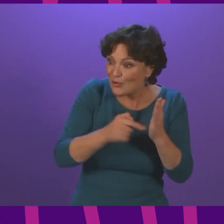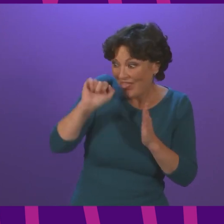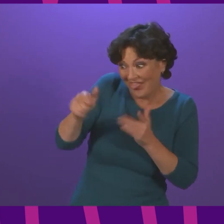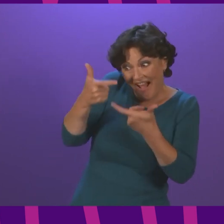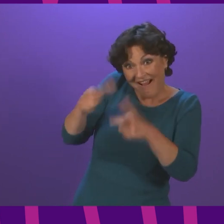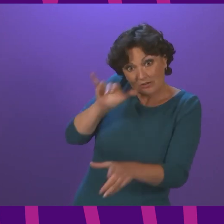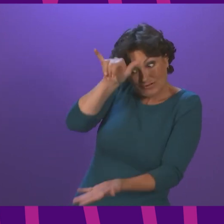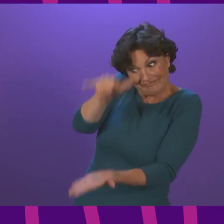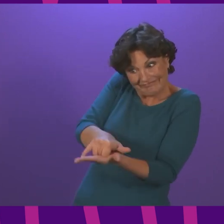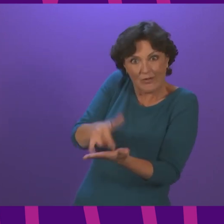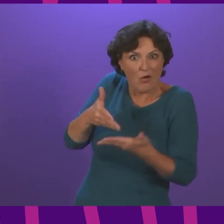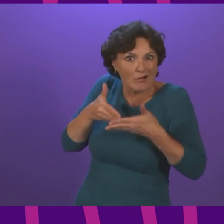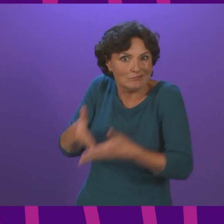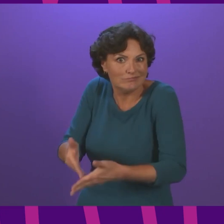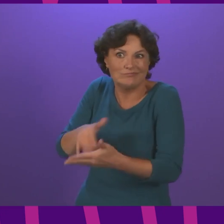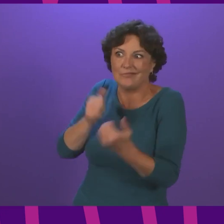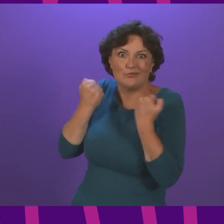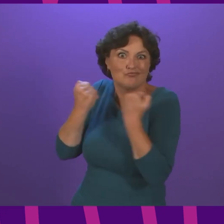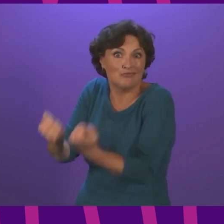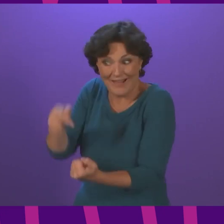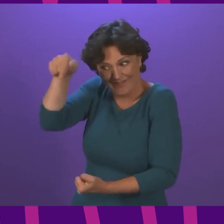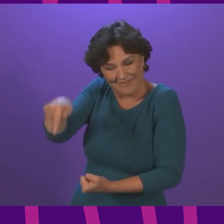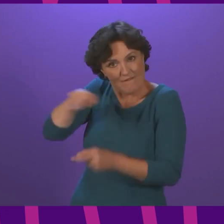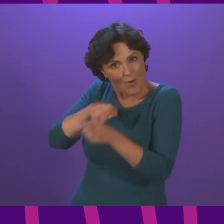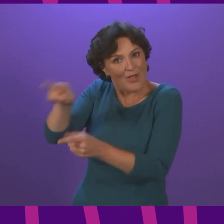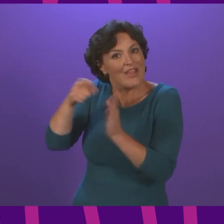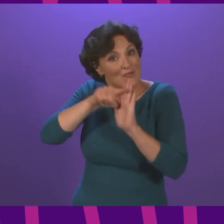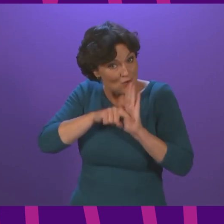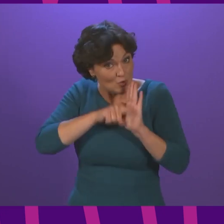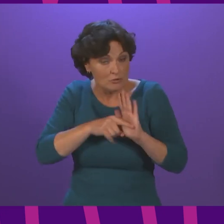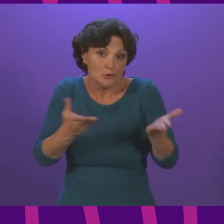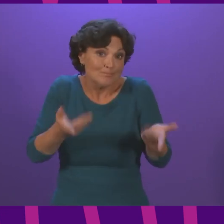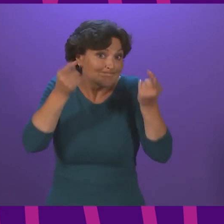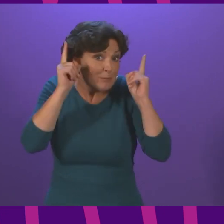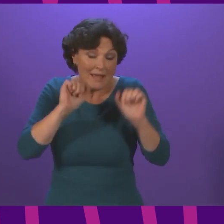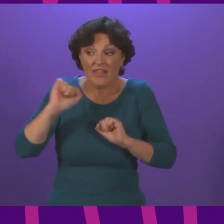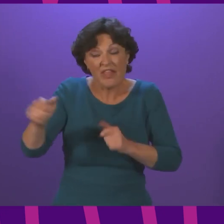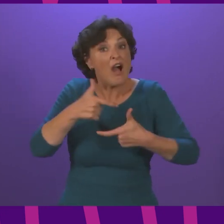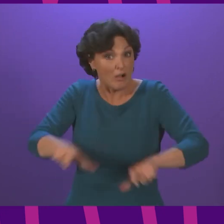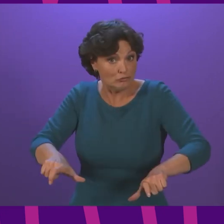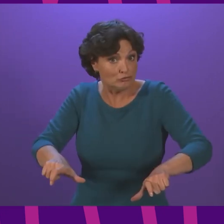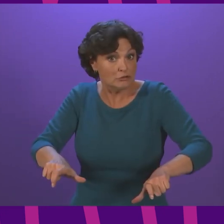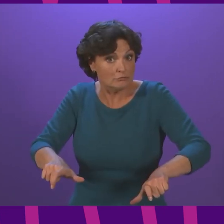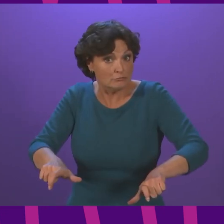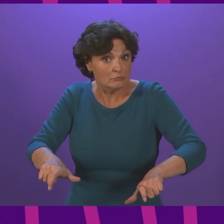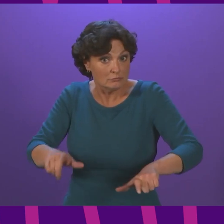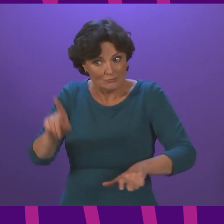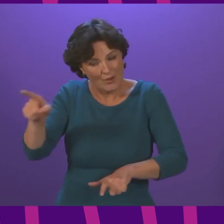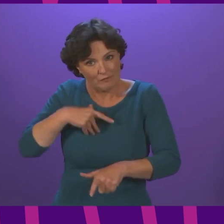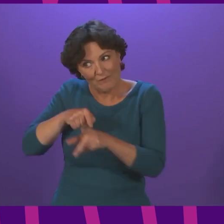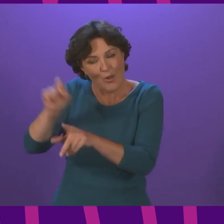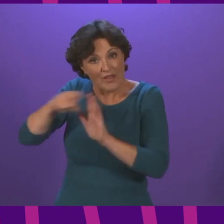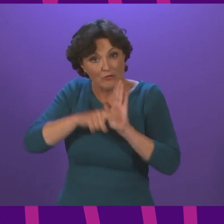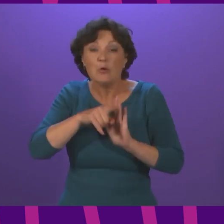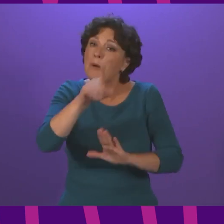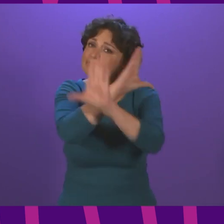a negative pre-departure test if that is the arrangements and if that is stipulated by the respective country But I'd stress that anybody here who took part in a trial